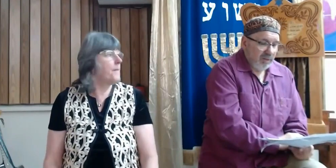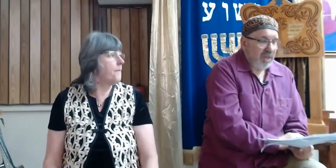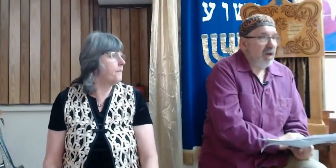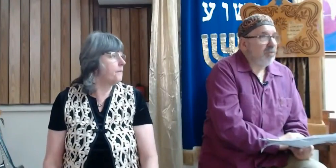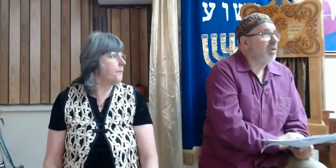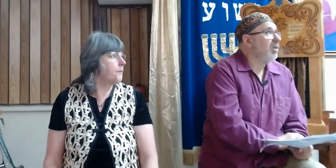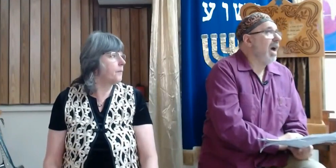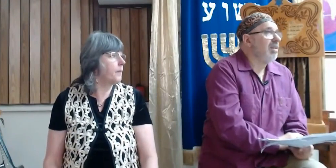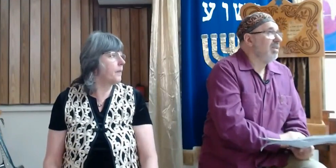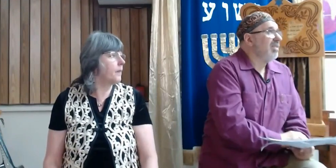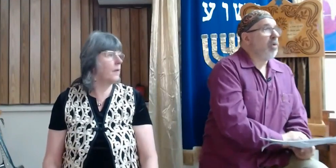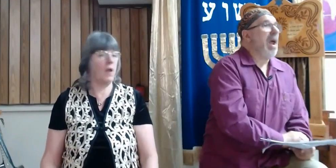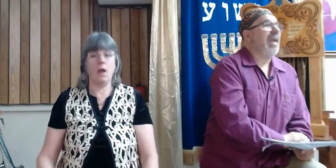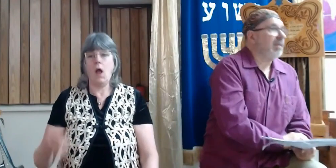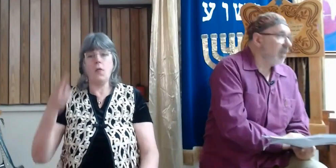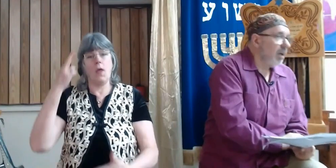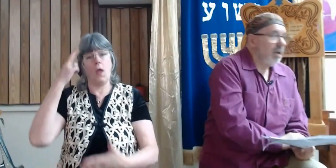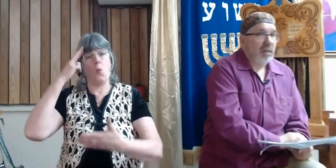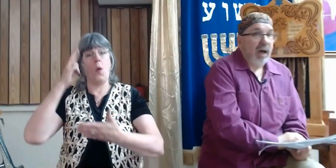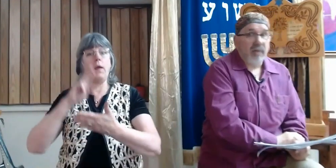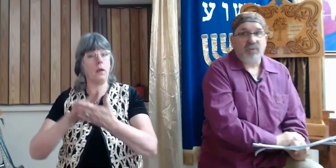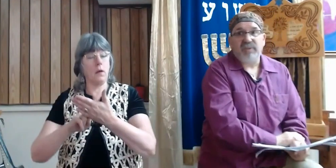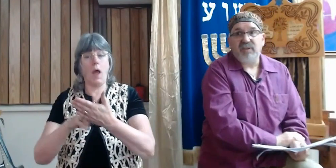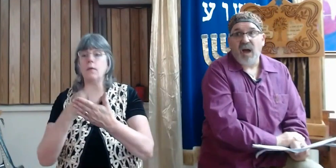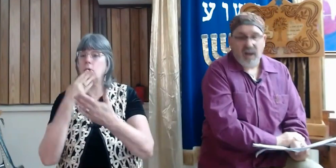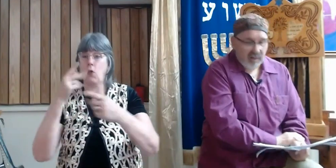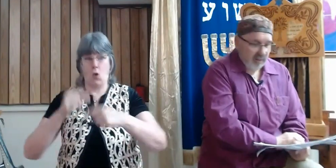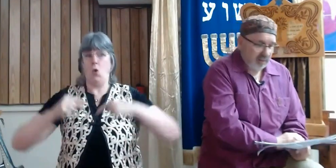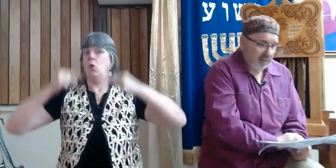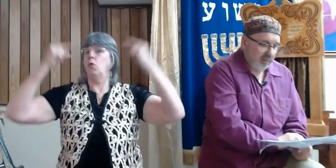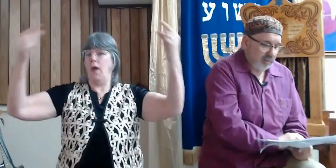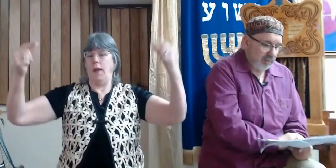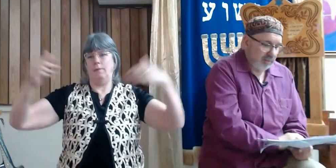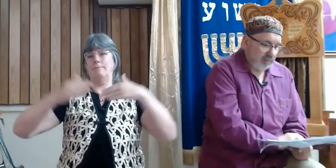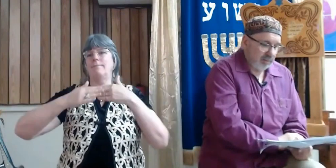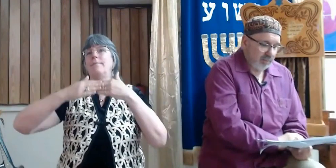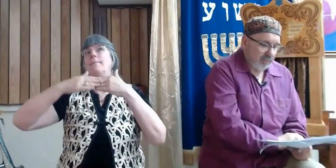They are recognized as great after they die.